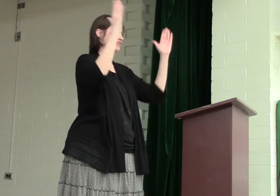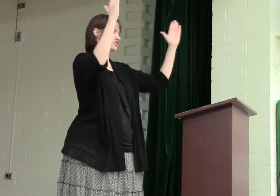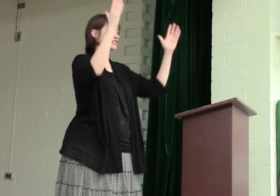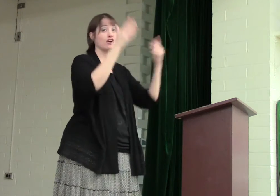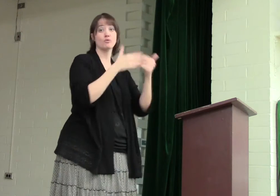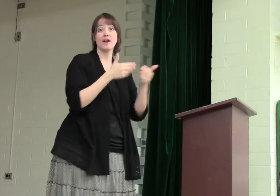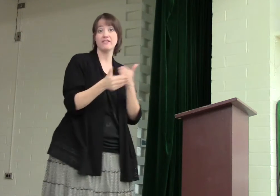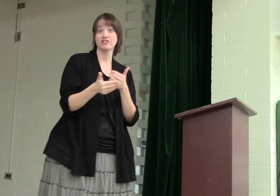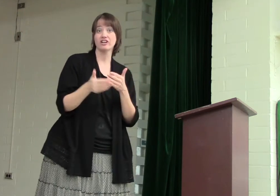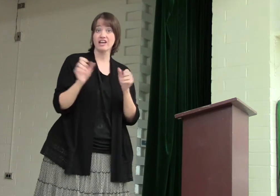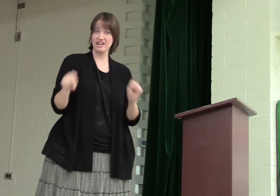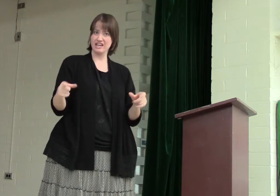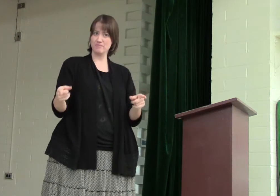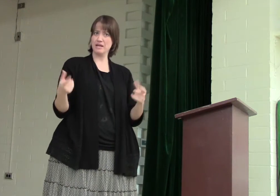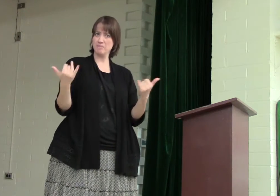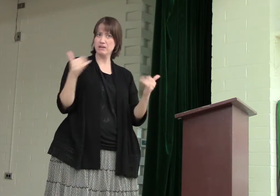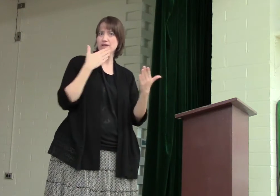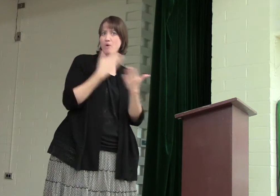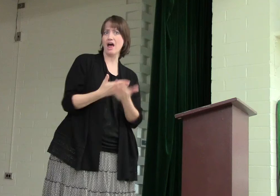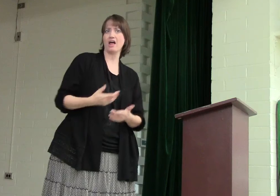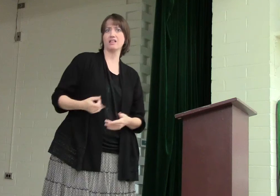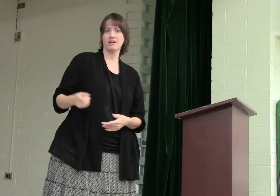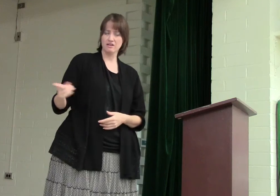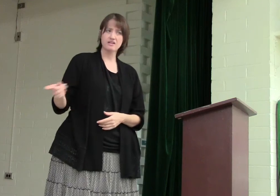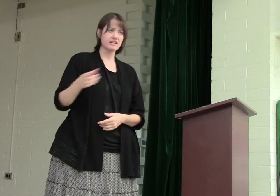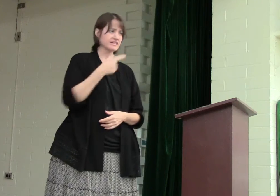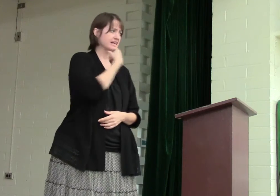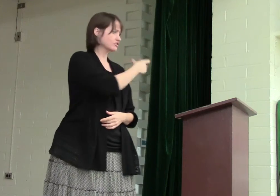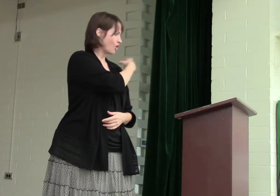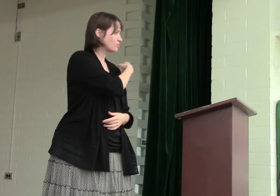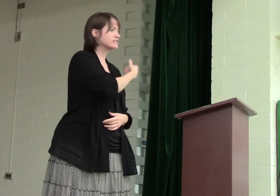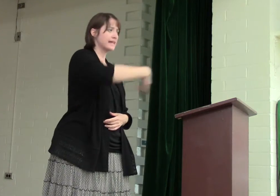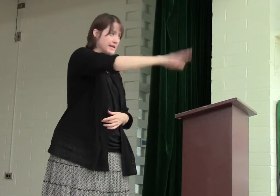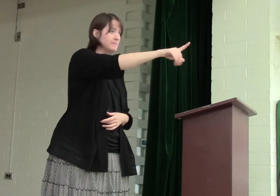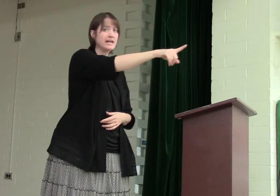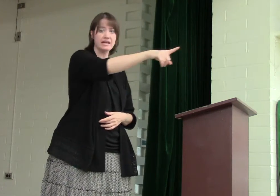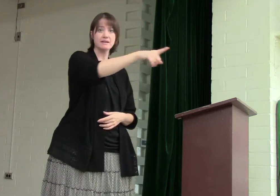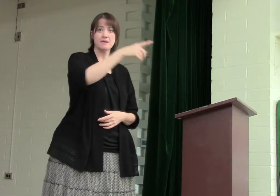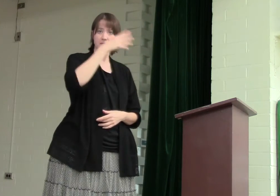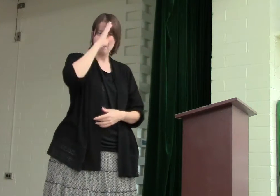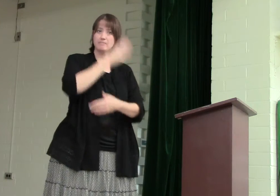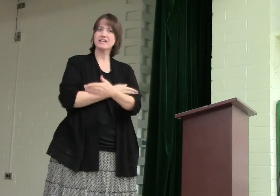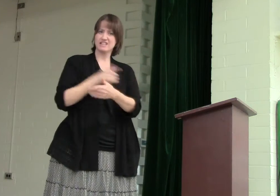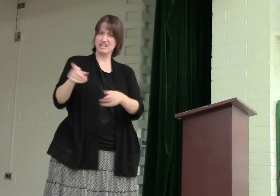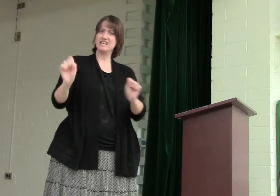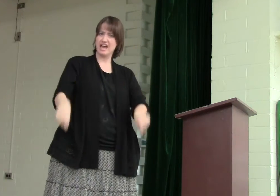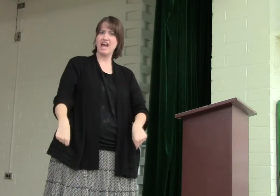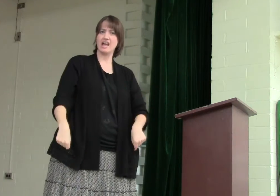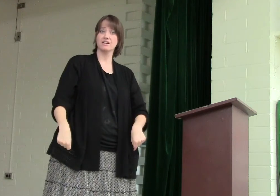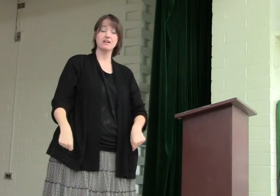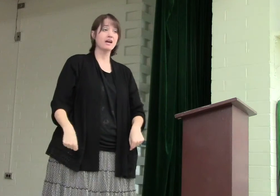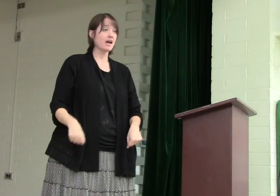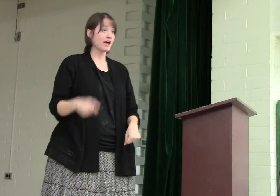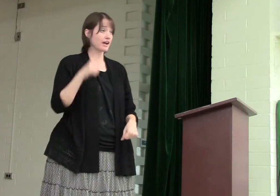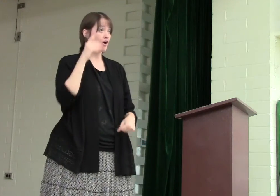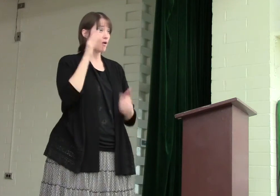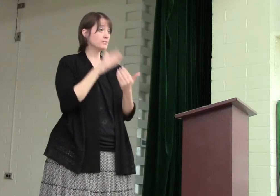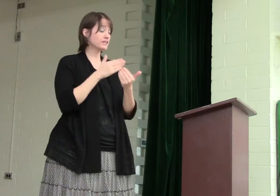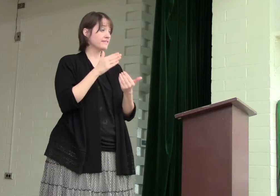touchdown or whatever. He can play well. And he says, coach, send him in. My son, he can. And I almost get